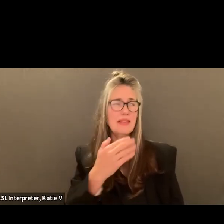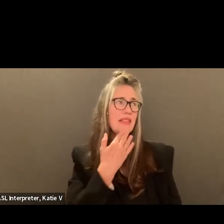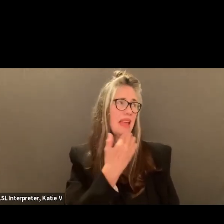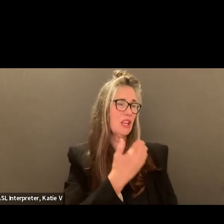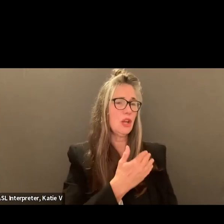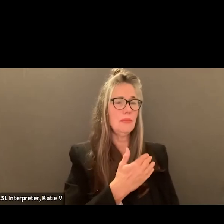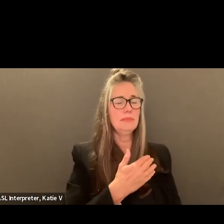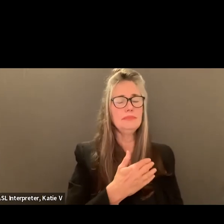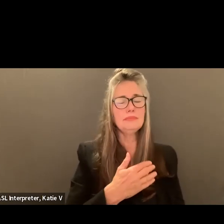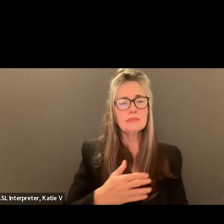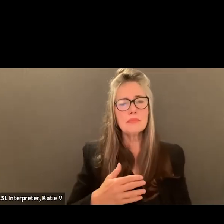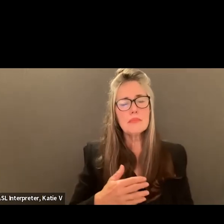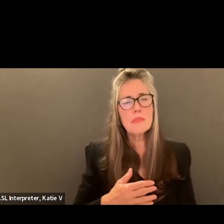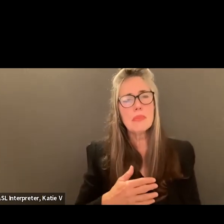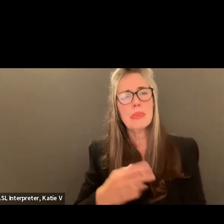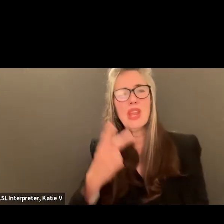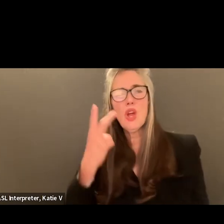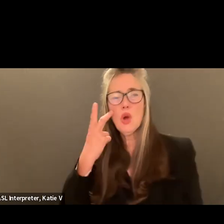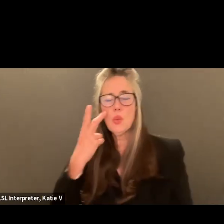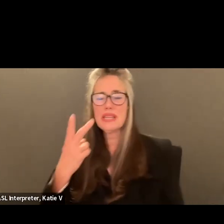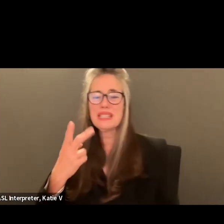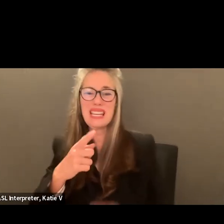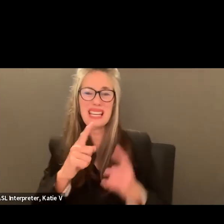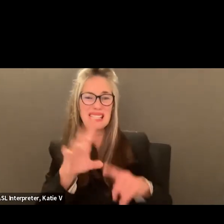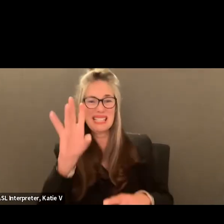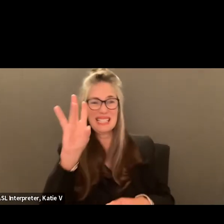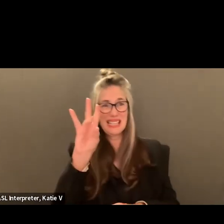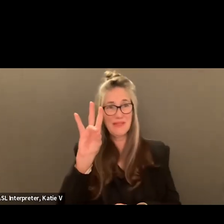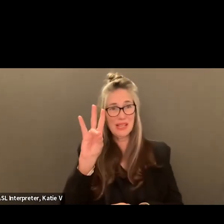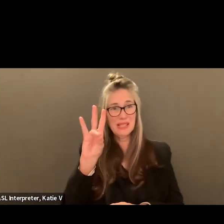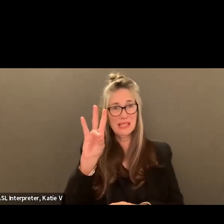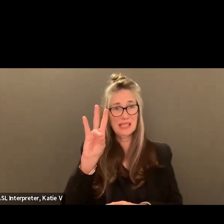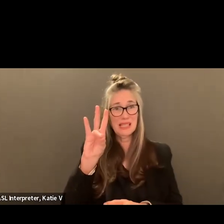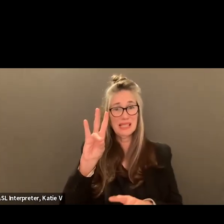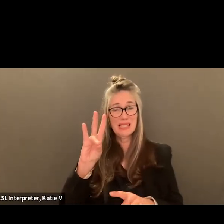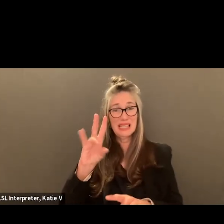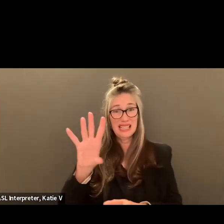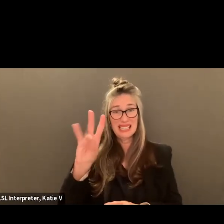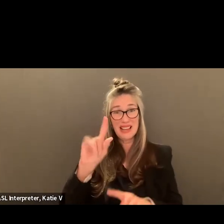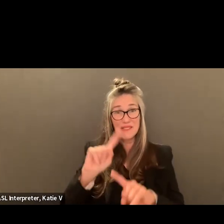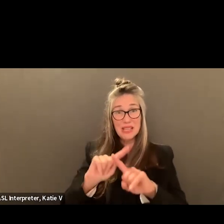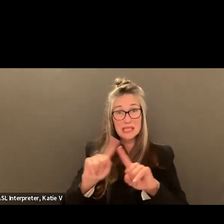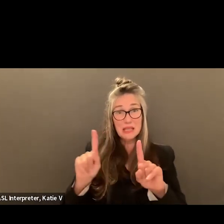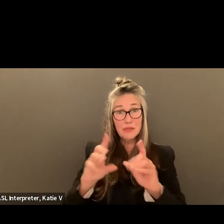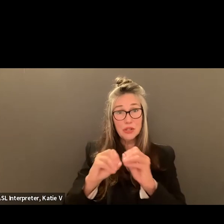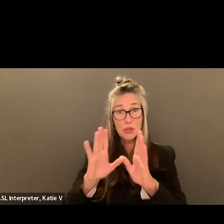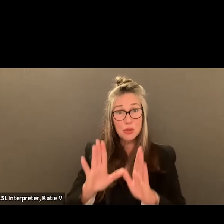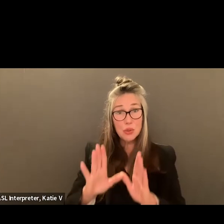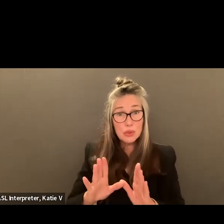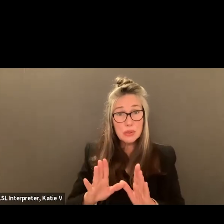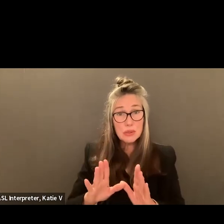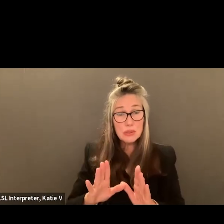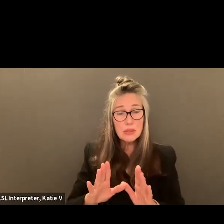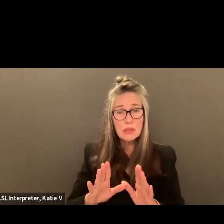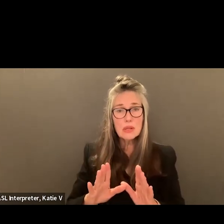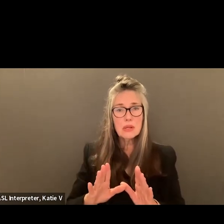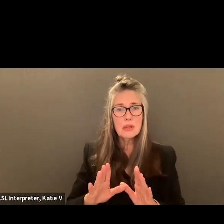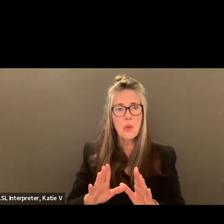there's seven incidents. Mm-hmm. Are there by seven different students? Do we have repeat students that,